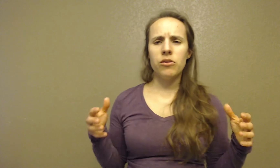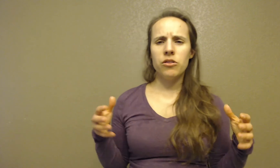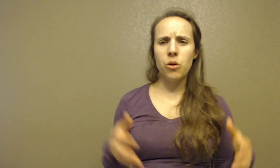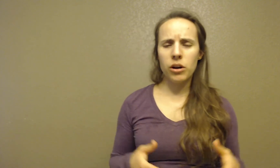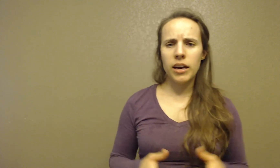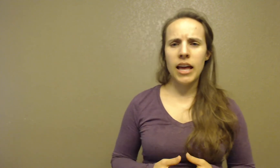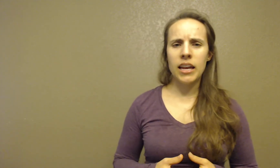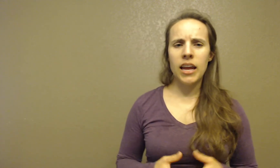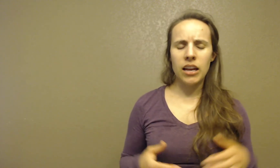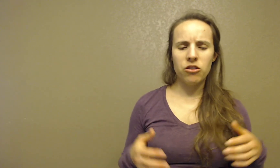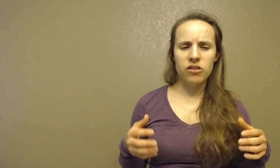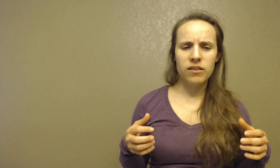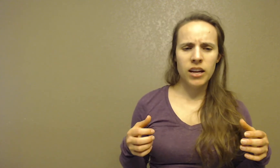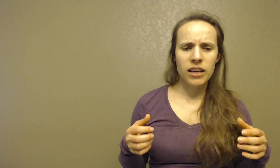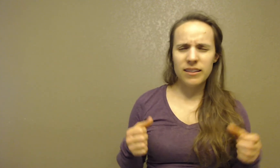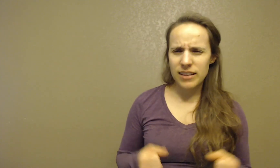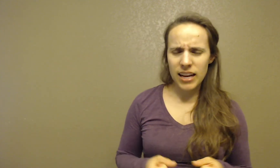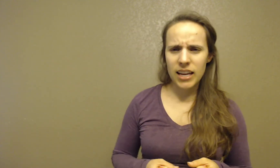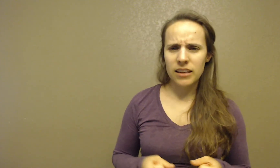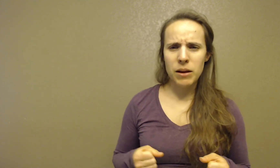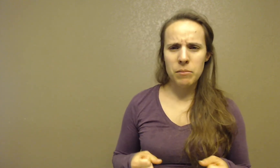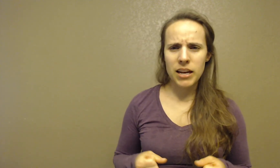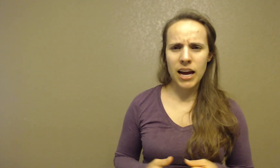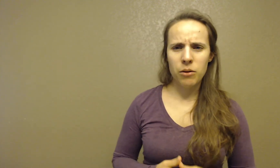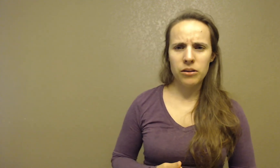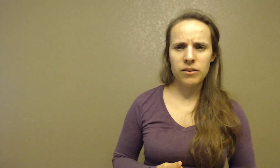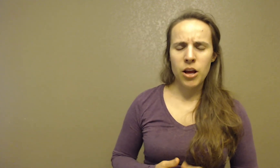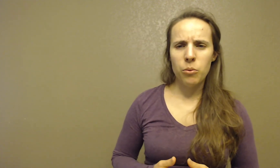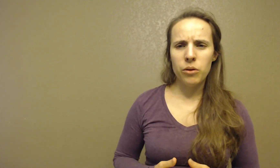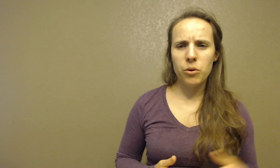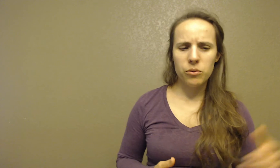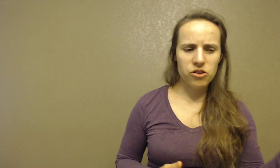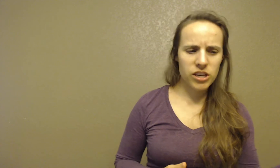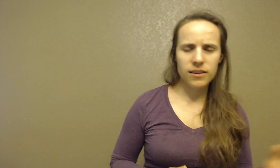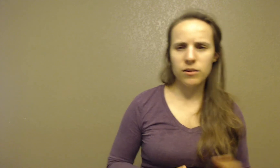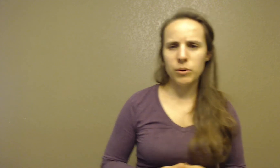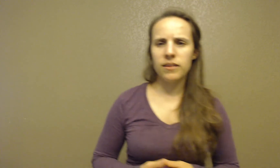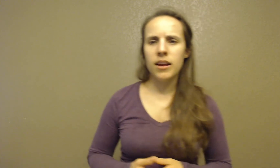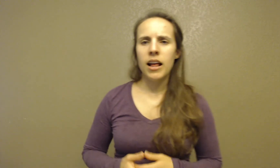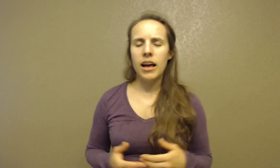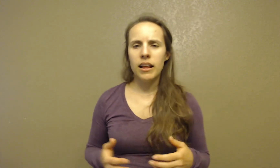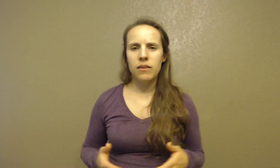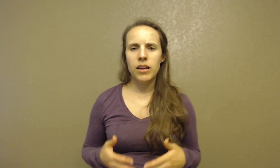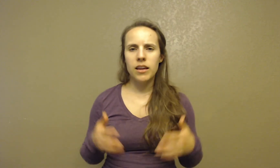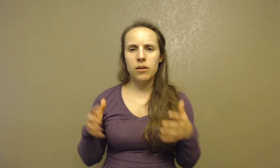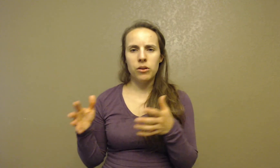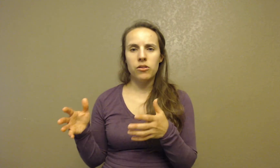course, the Torah, and just studying and spent many hours. Well, of course, when Jesus was living, then it was